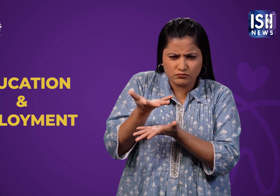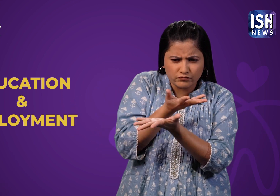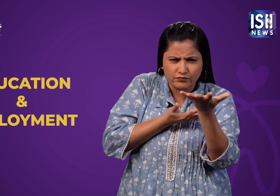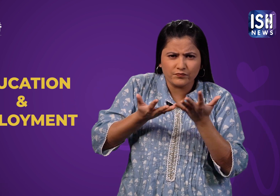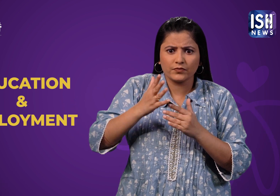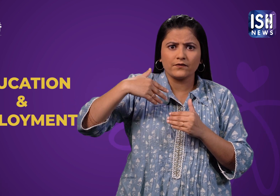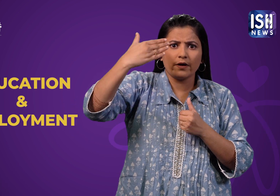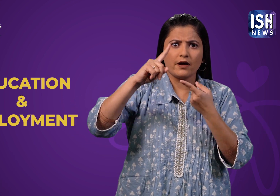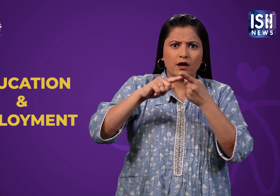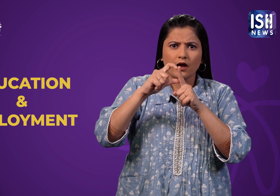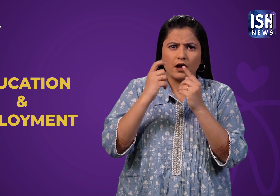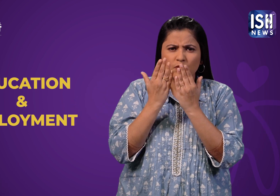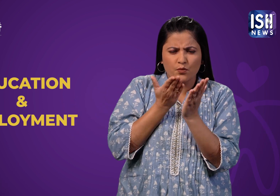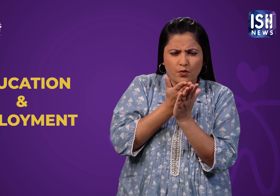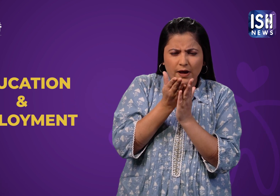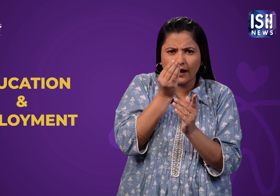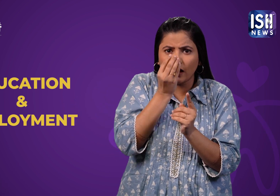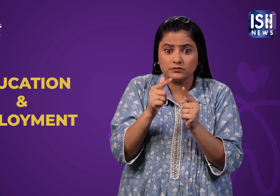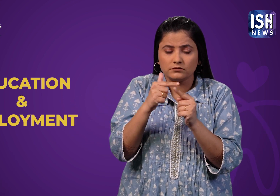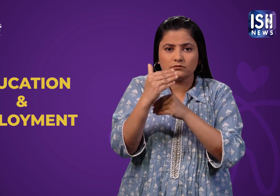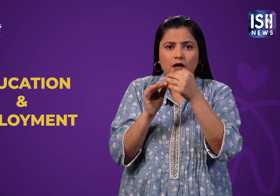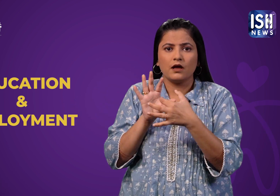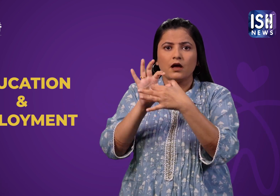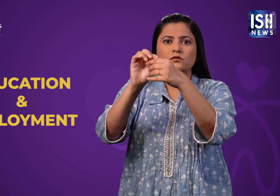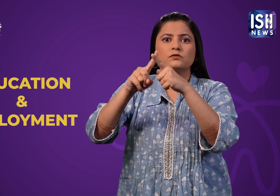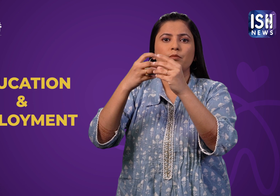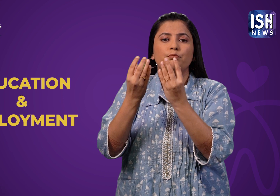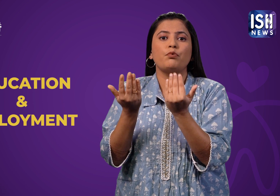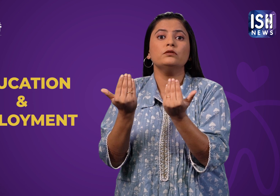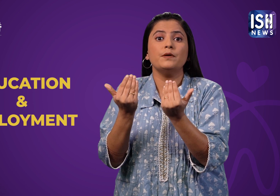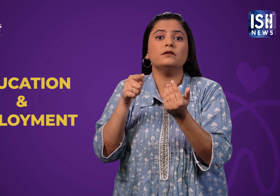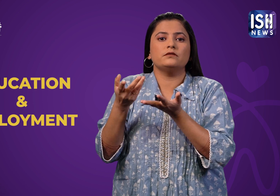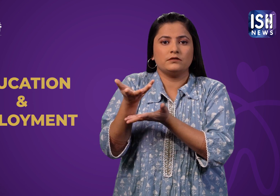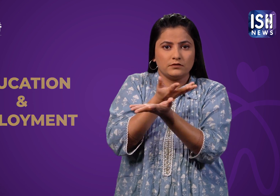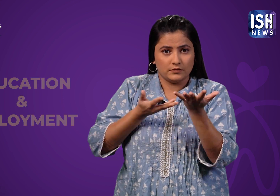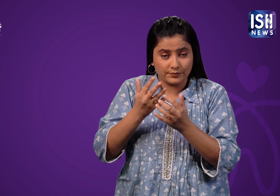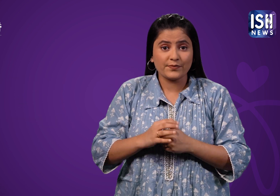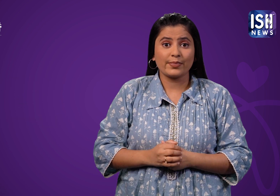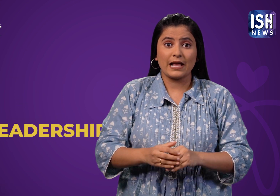discuss innovative digital solutions for the creation of better learning and job opportunities for PWDs.